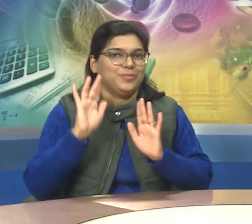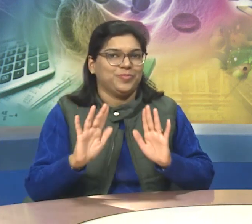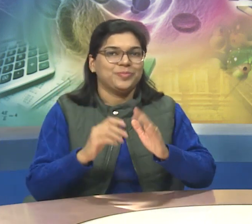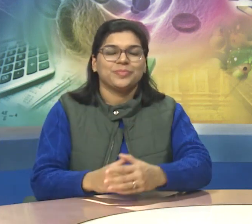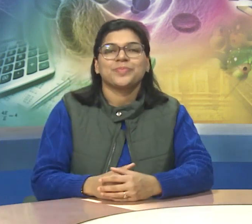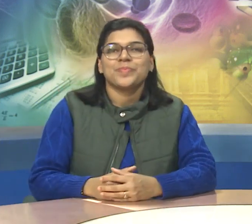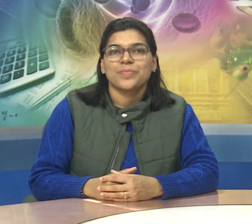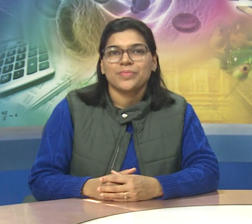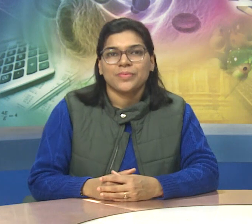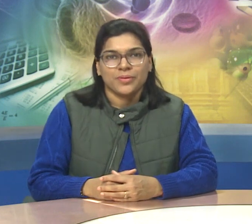in life.